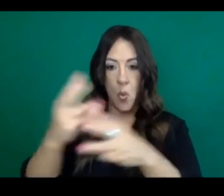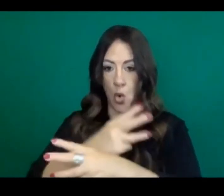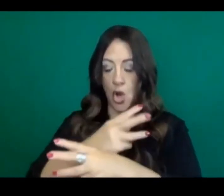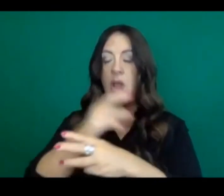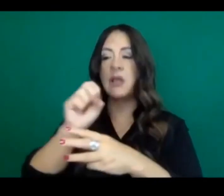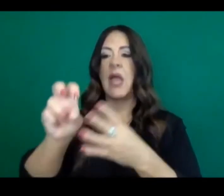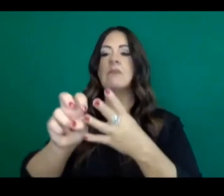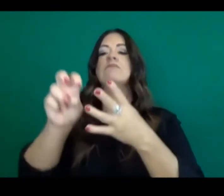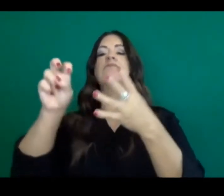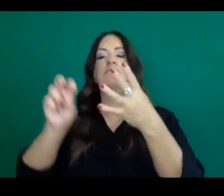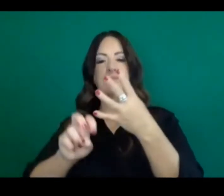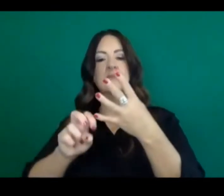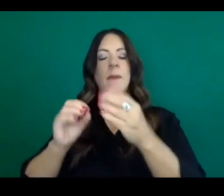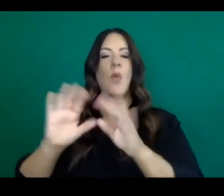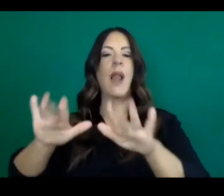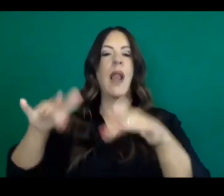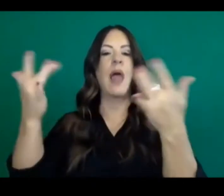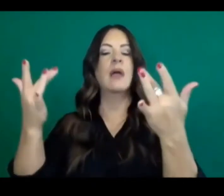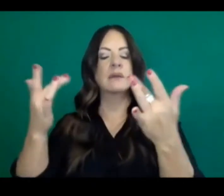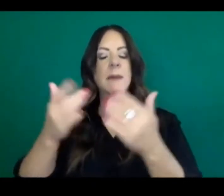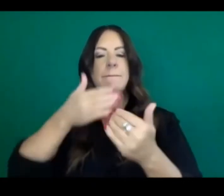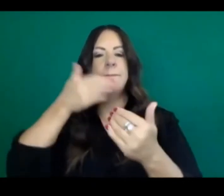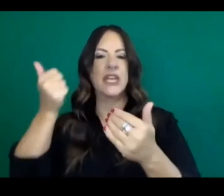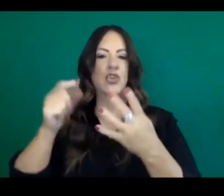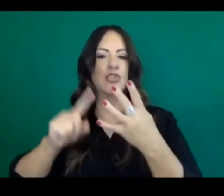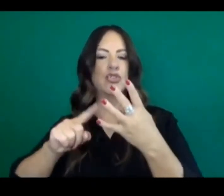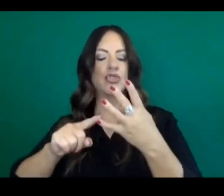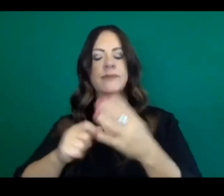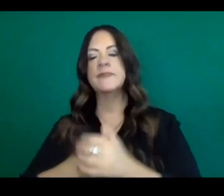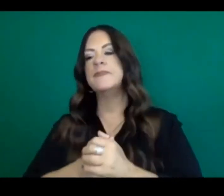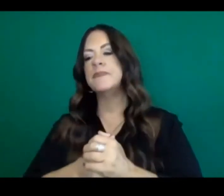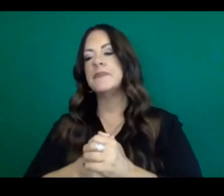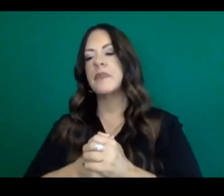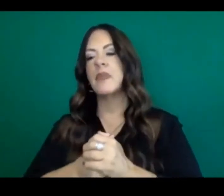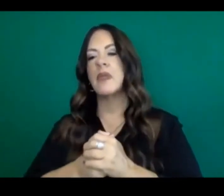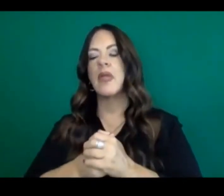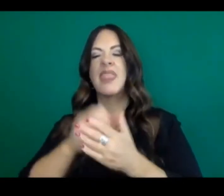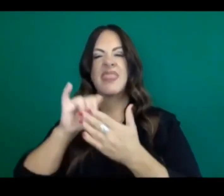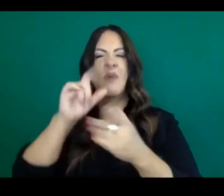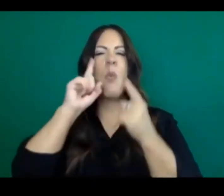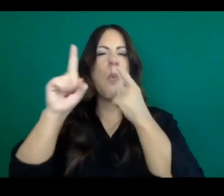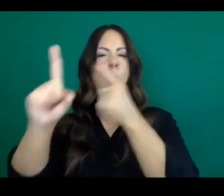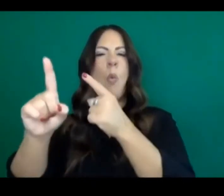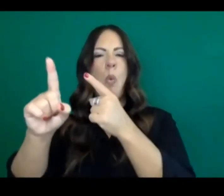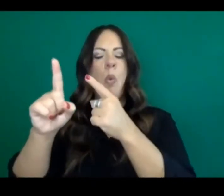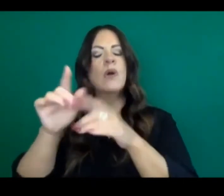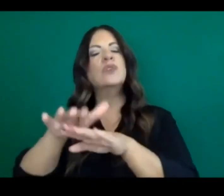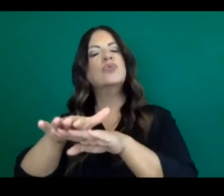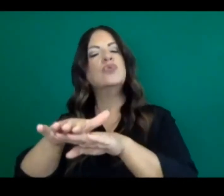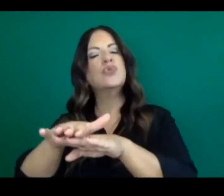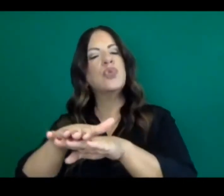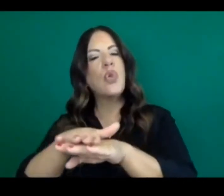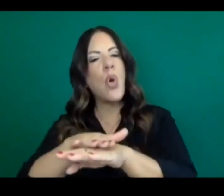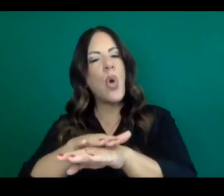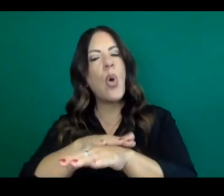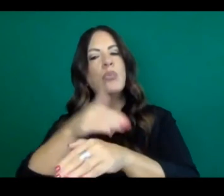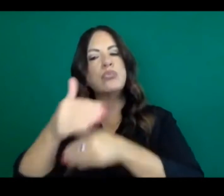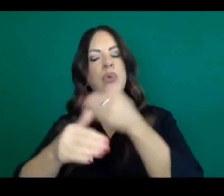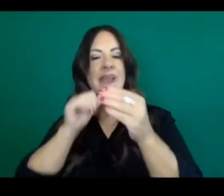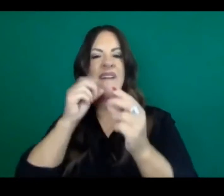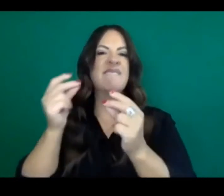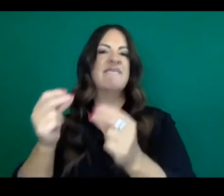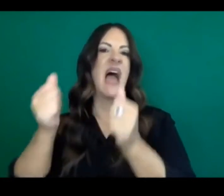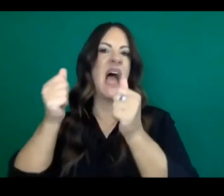really is sort of demonstrative of our whole goal of being slow and stringent. So we bring